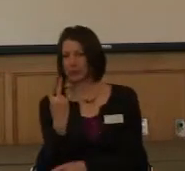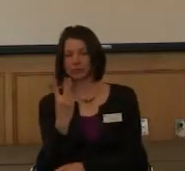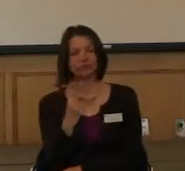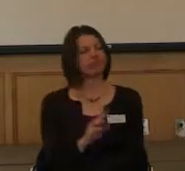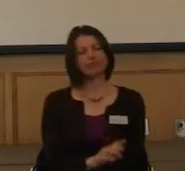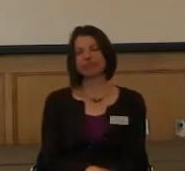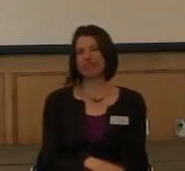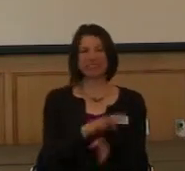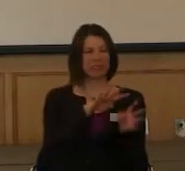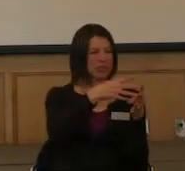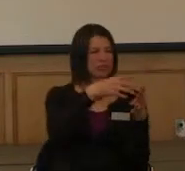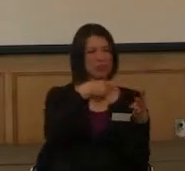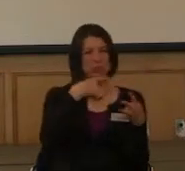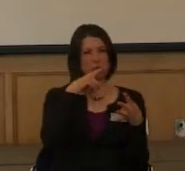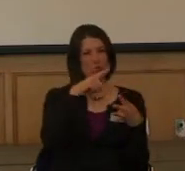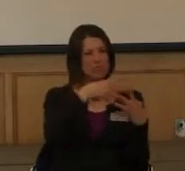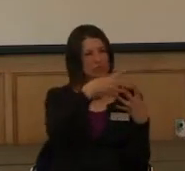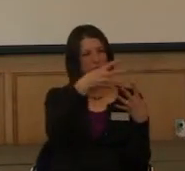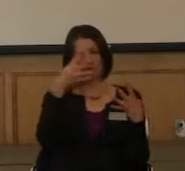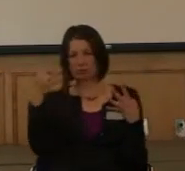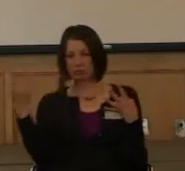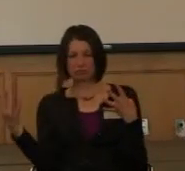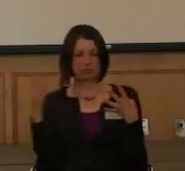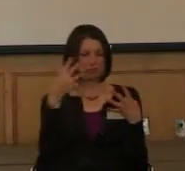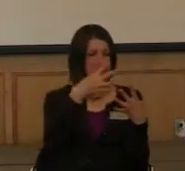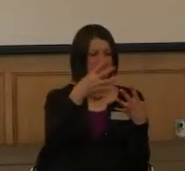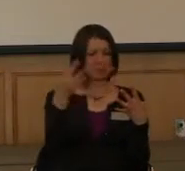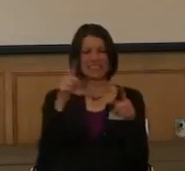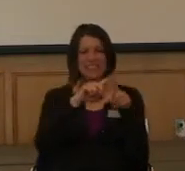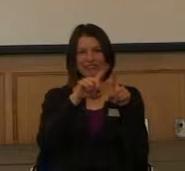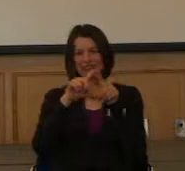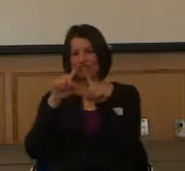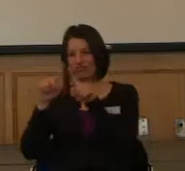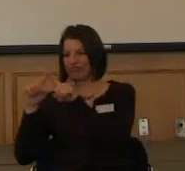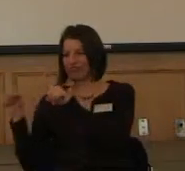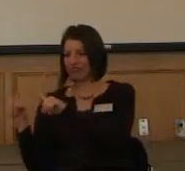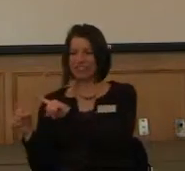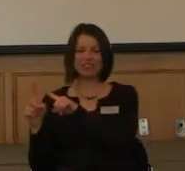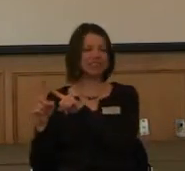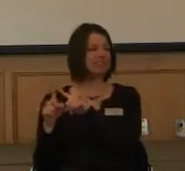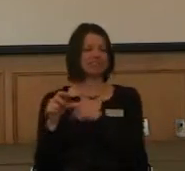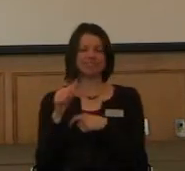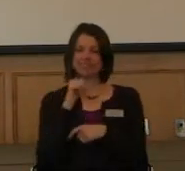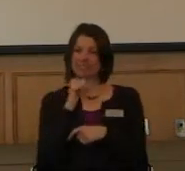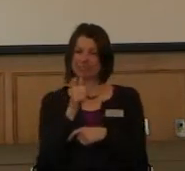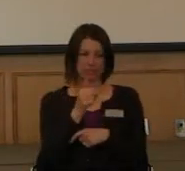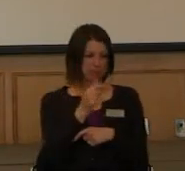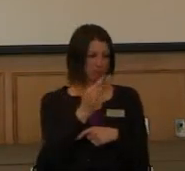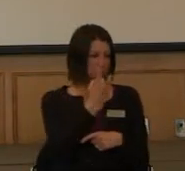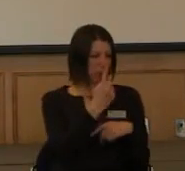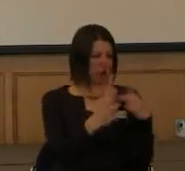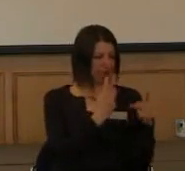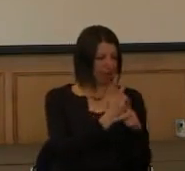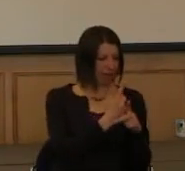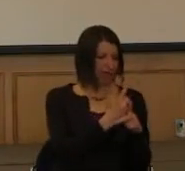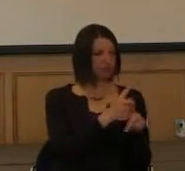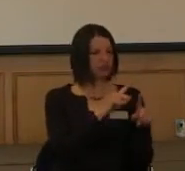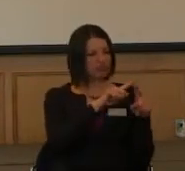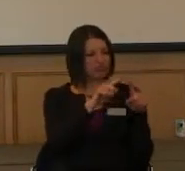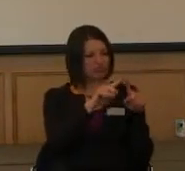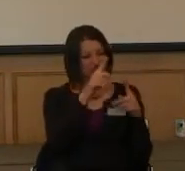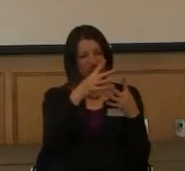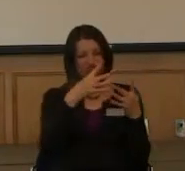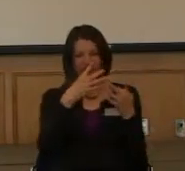kind of a spectrum of diseases rather than very cut-and-dried symptoms for particular types.